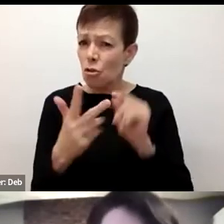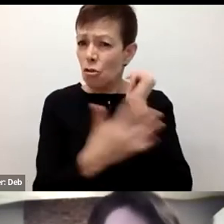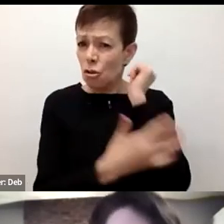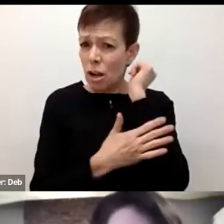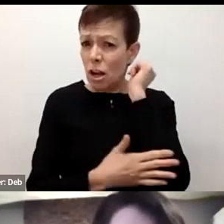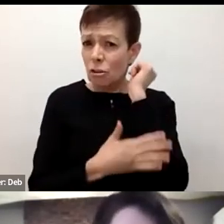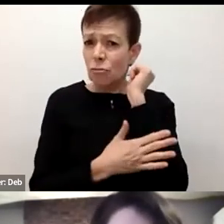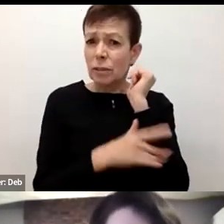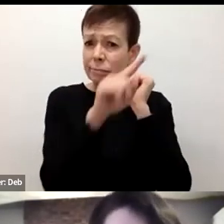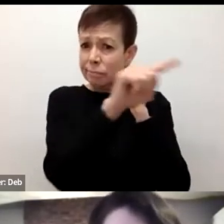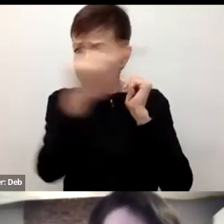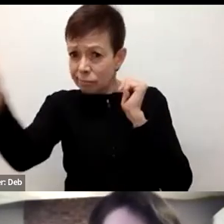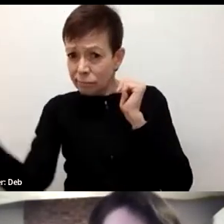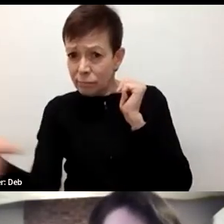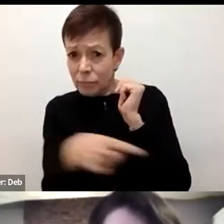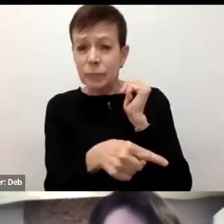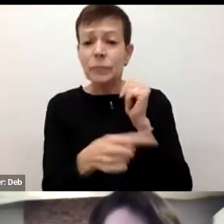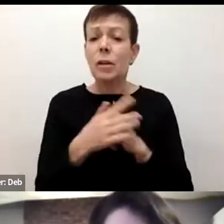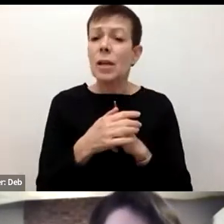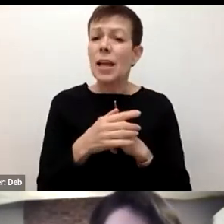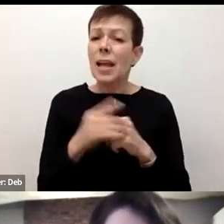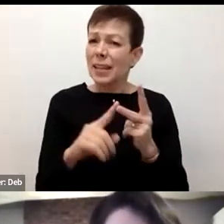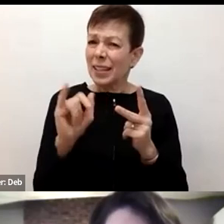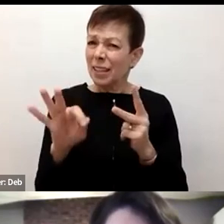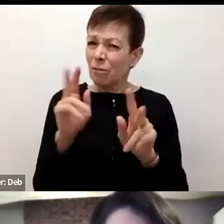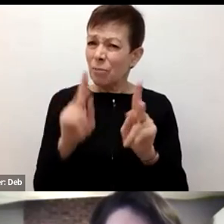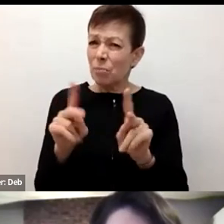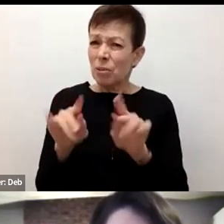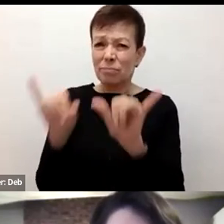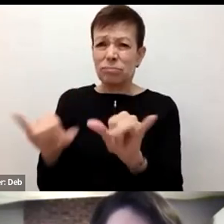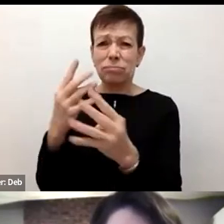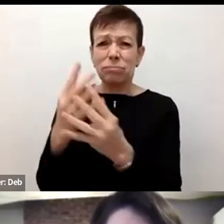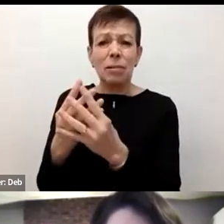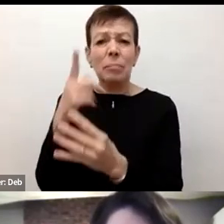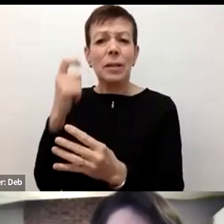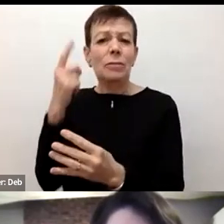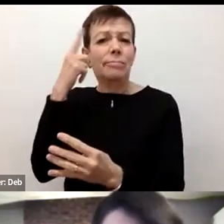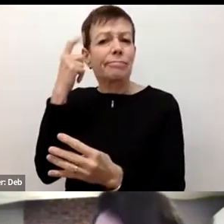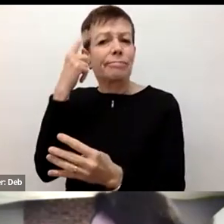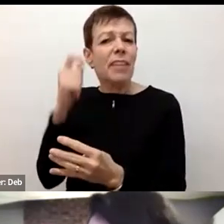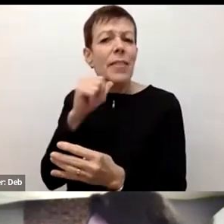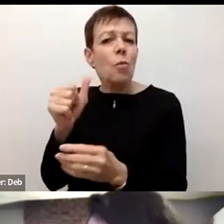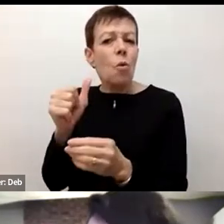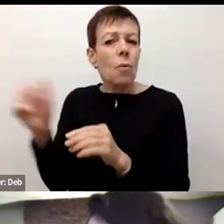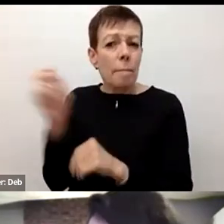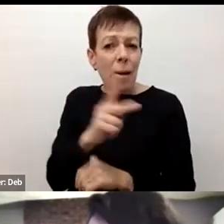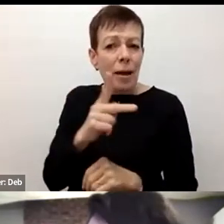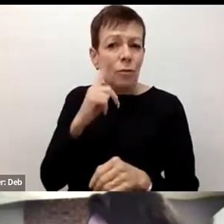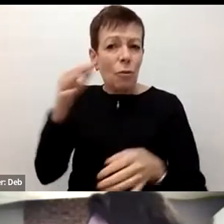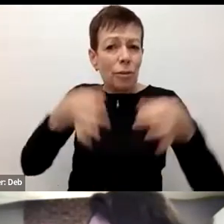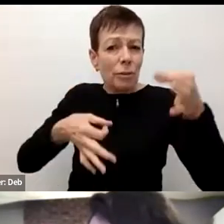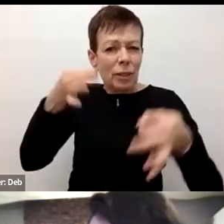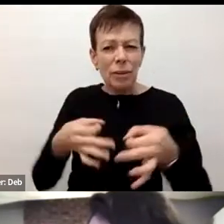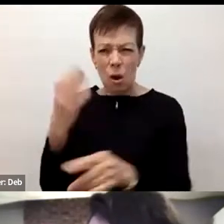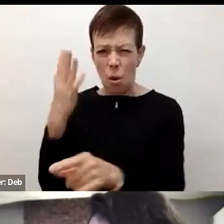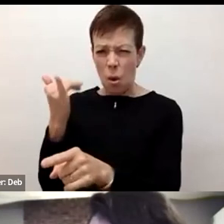detainees are due to, are detained due to flight risk, why are they, are they considered a flight risk? What is the reason behind it?